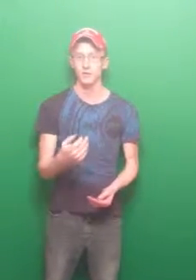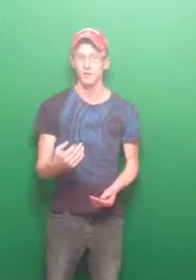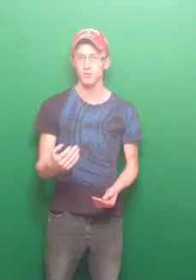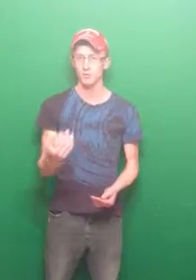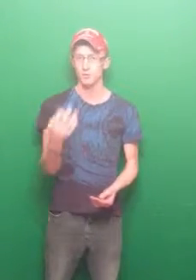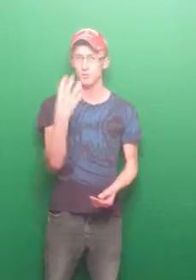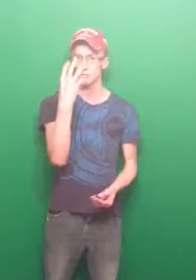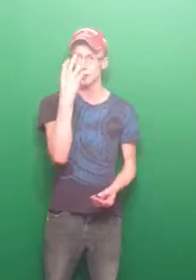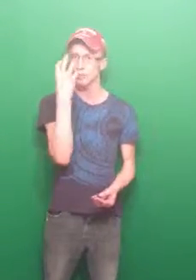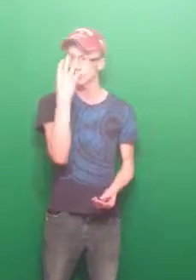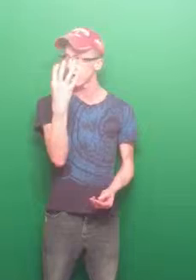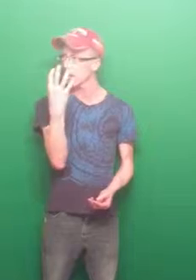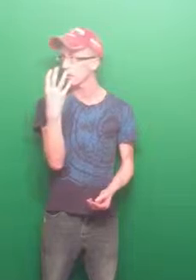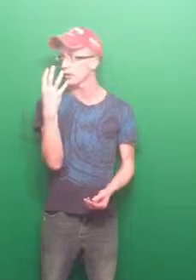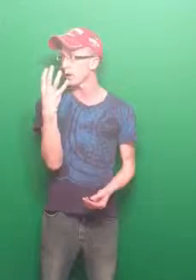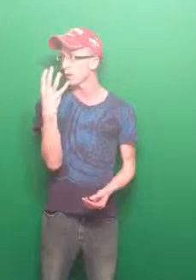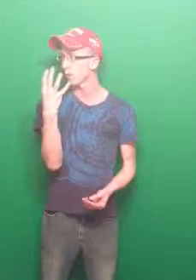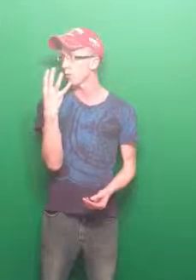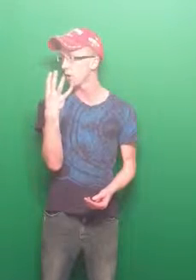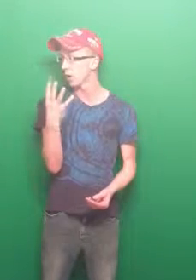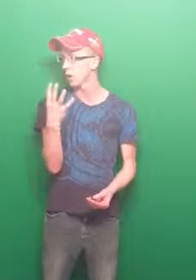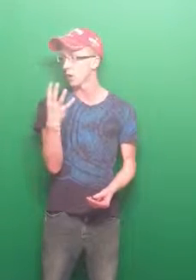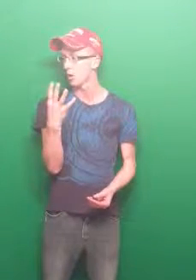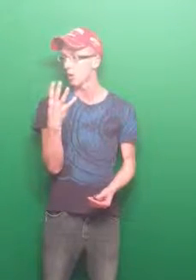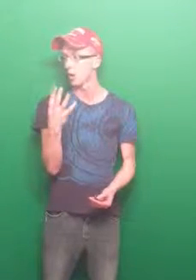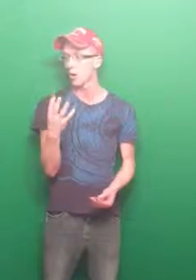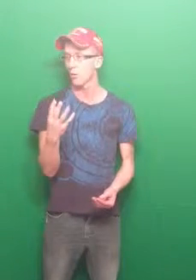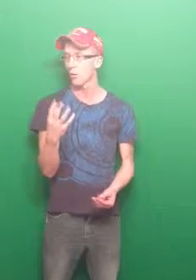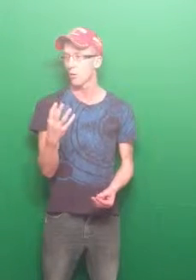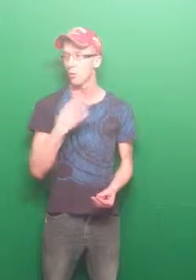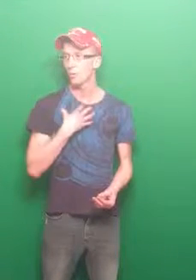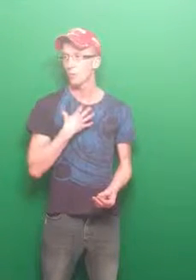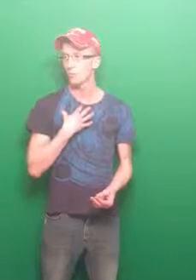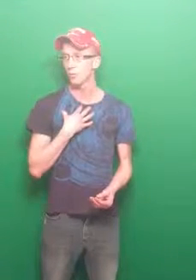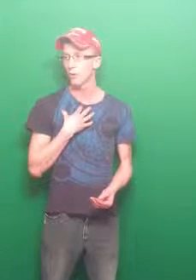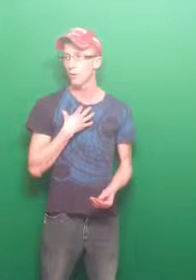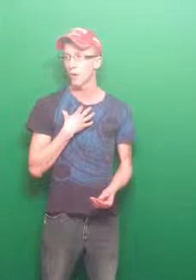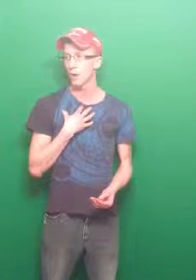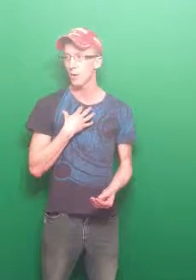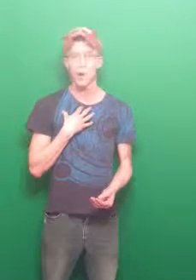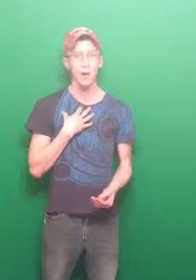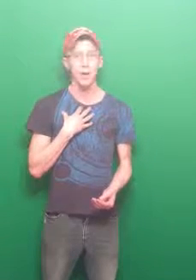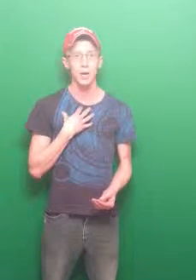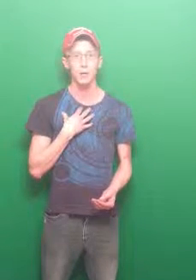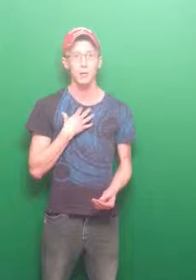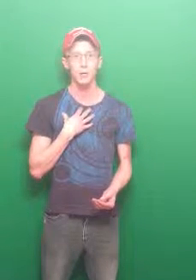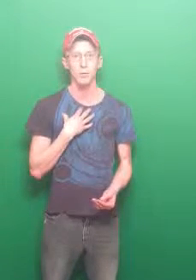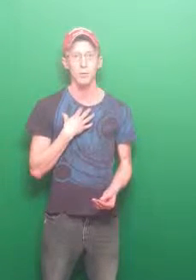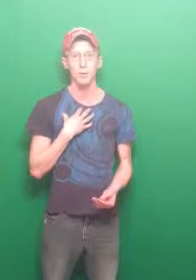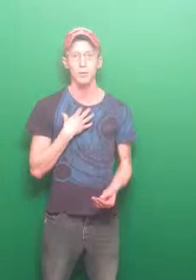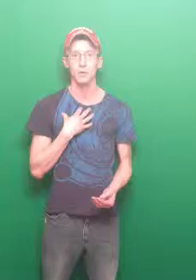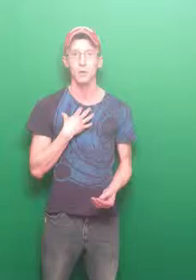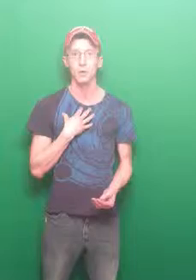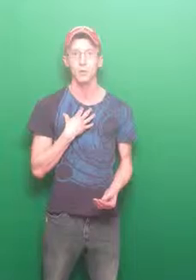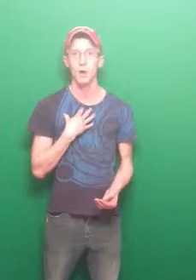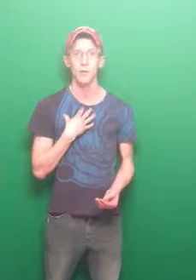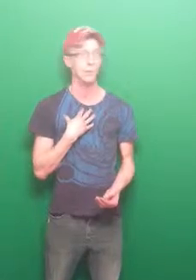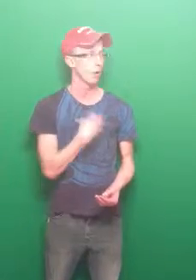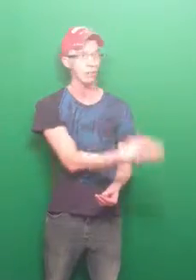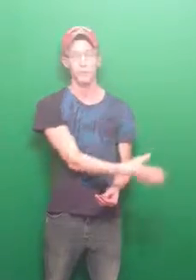just come inside of me, like, what, why, what is, why am I, why am I here? What, what am I doing? Why, what purpose